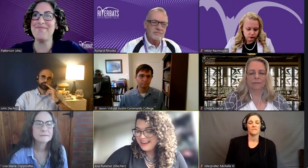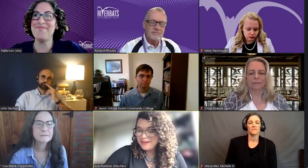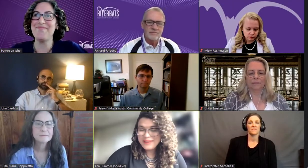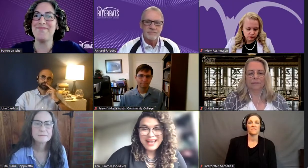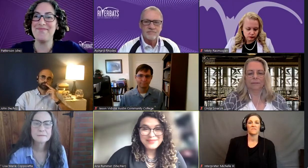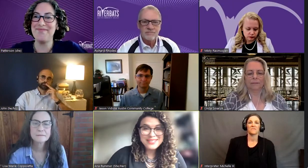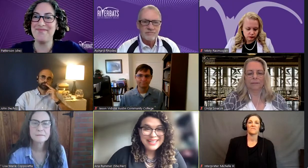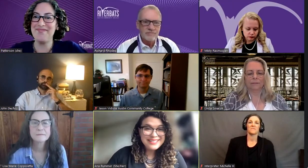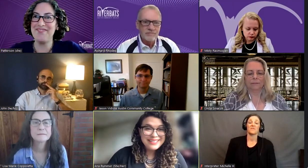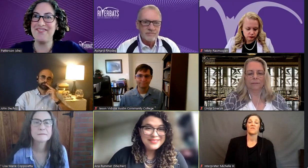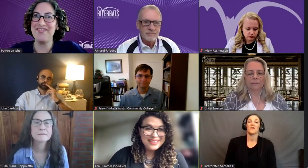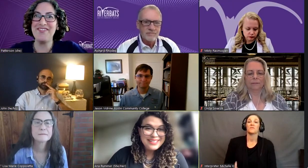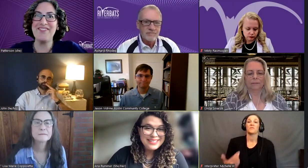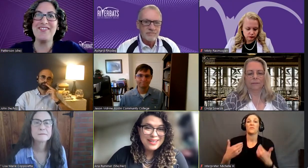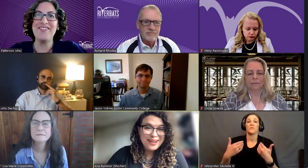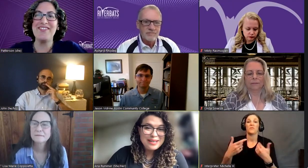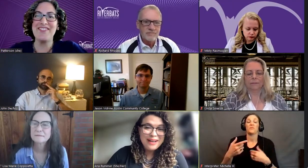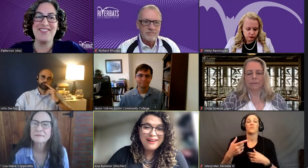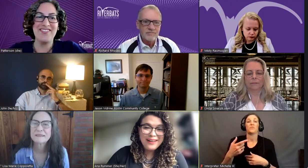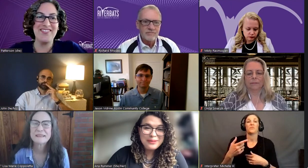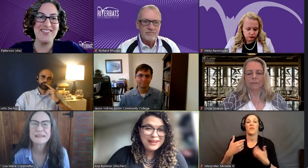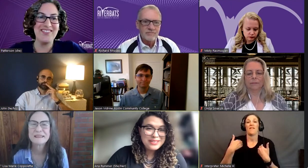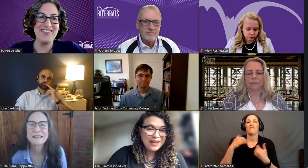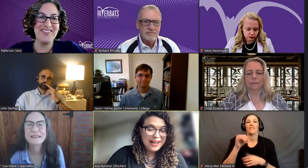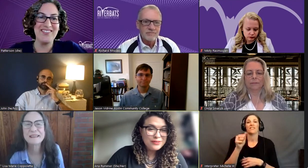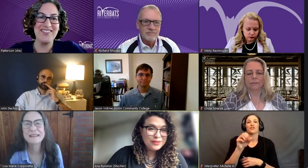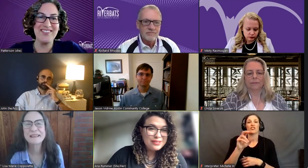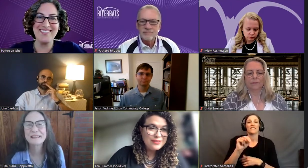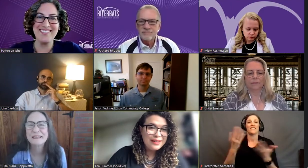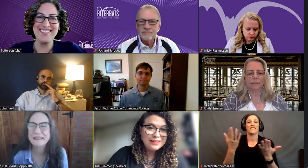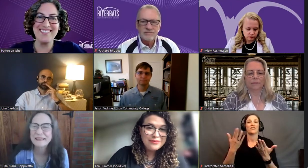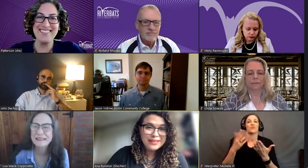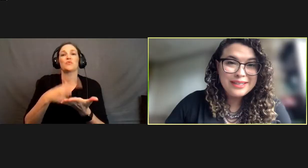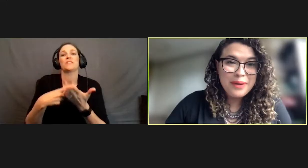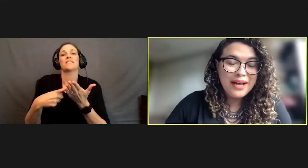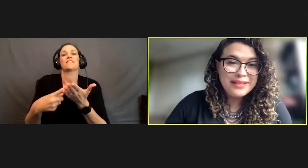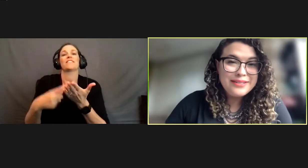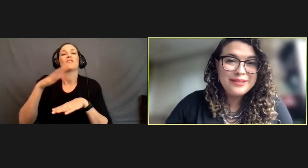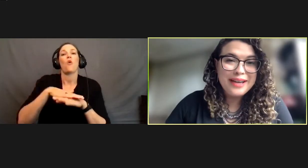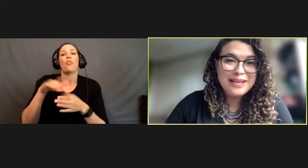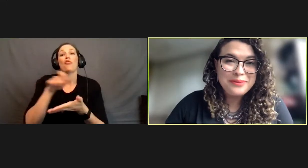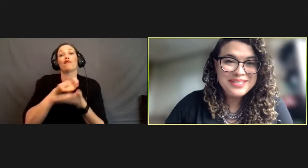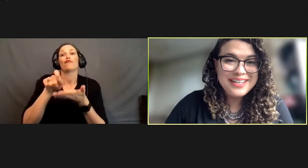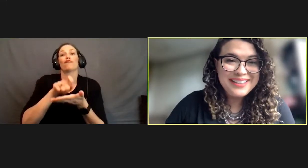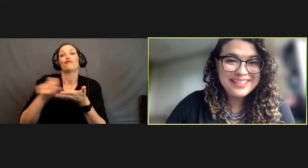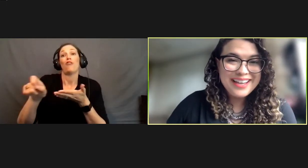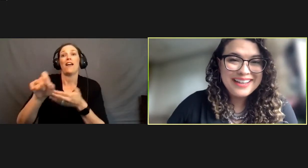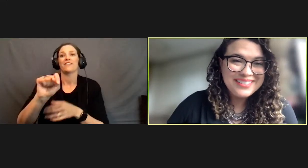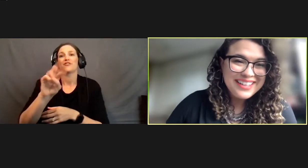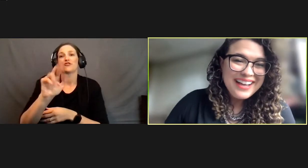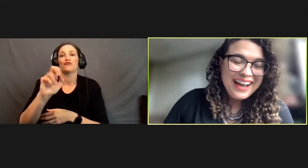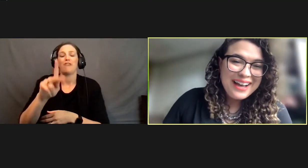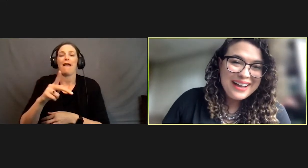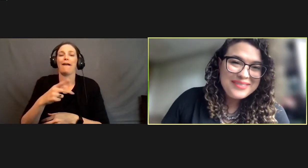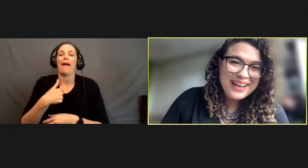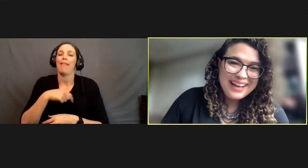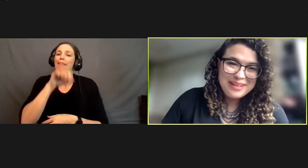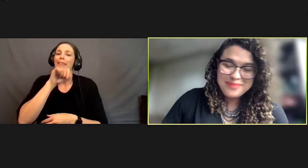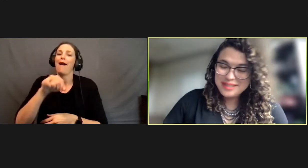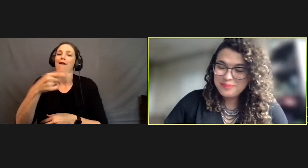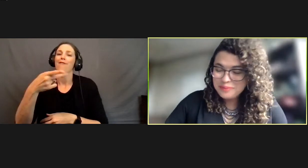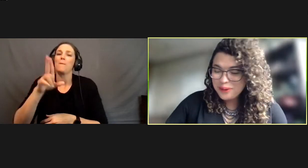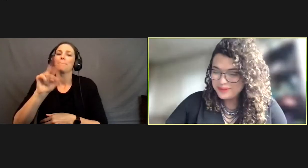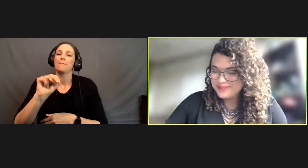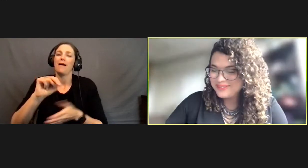And we have Jason with us to talk about on the right track. First of all, I love a good pun, so I appreciate the title of